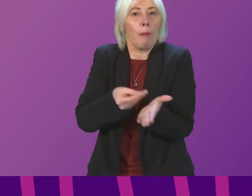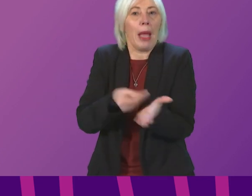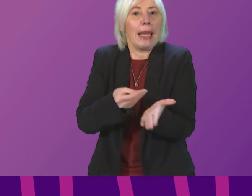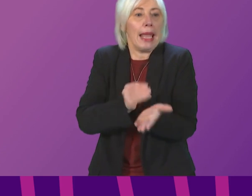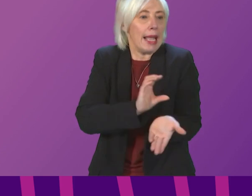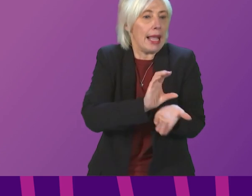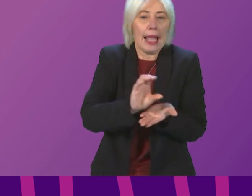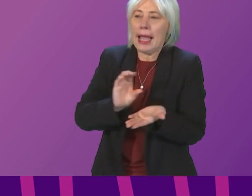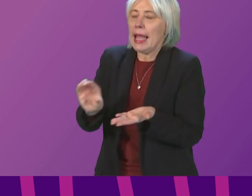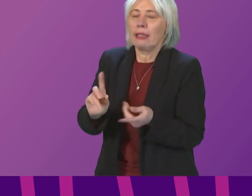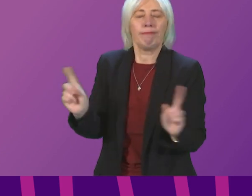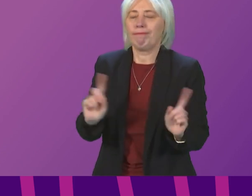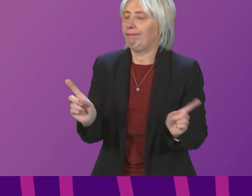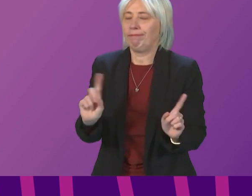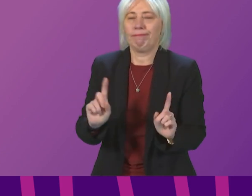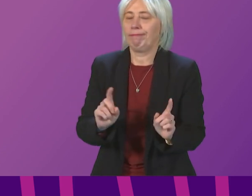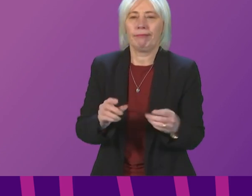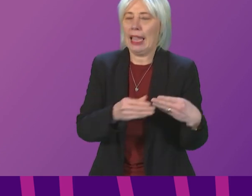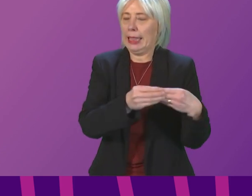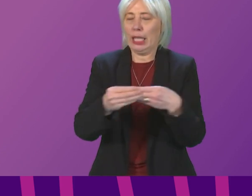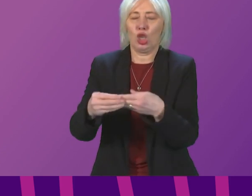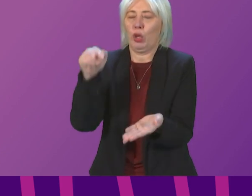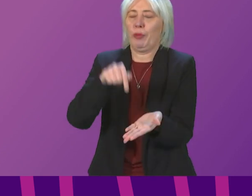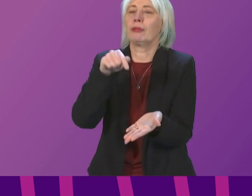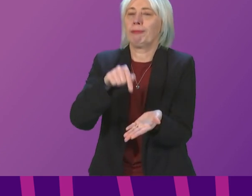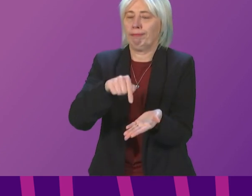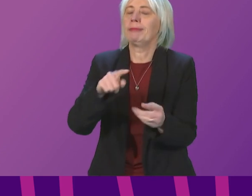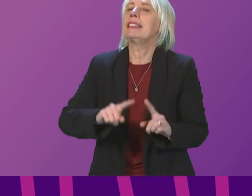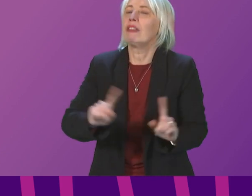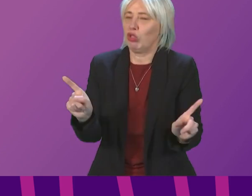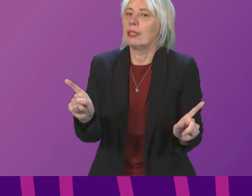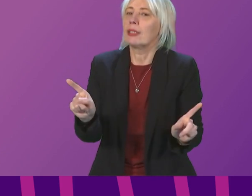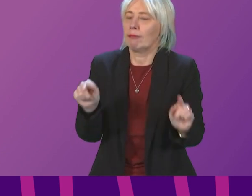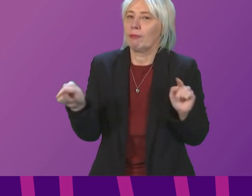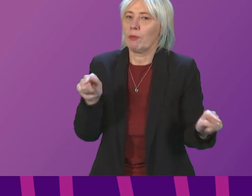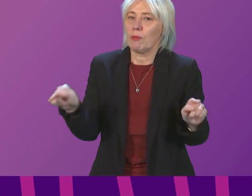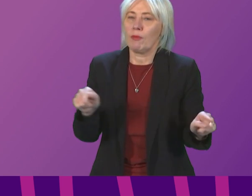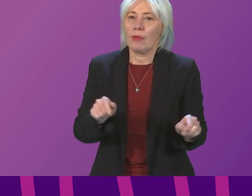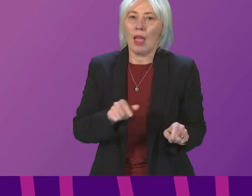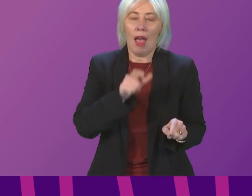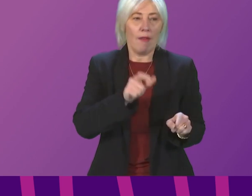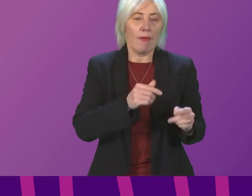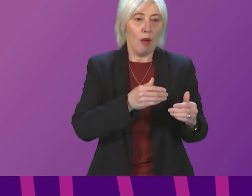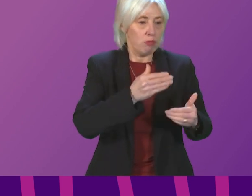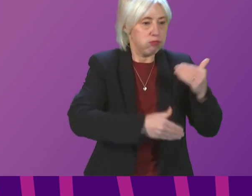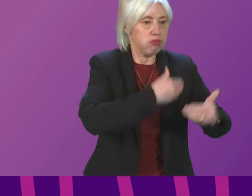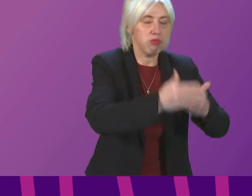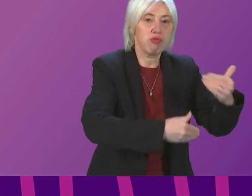it is leadership. The difference between a progressing and a